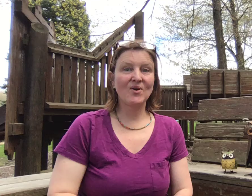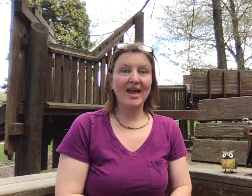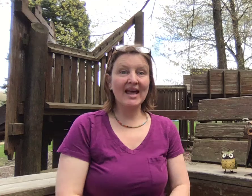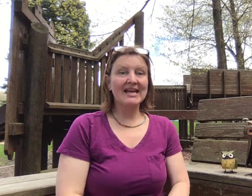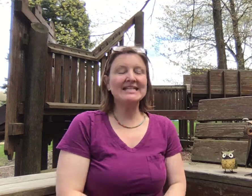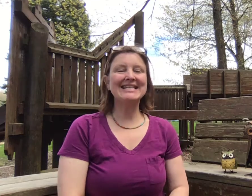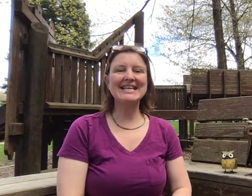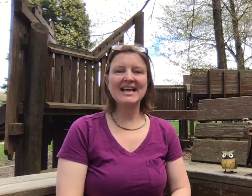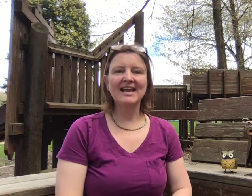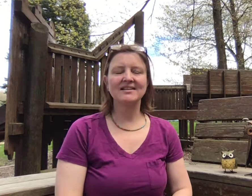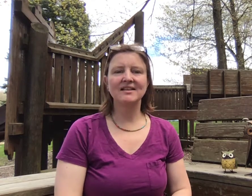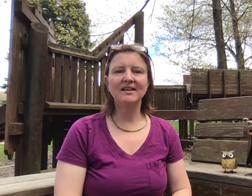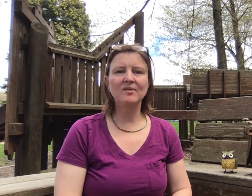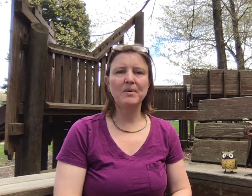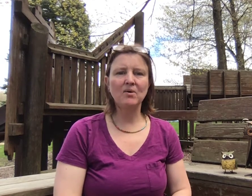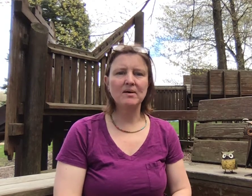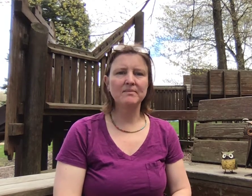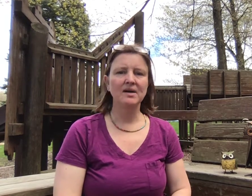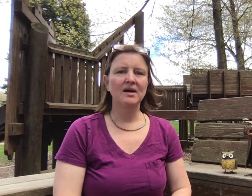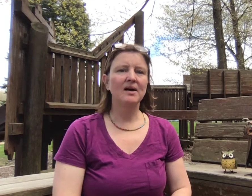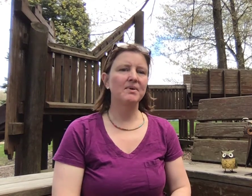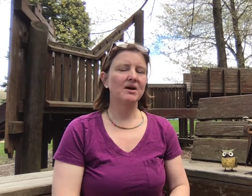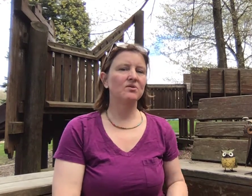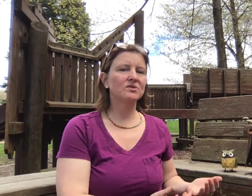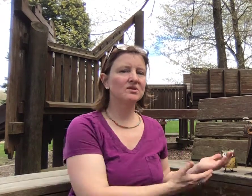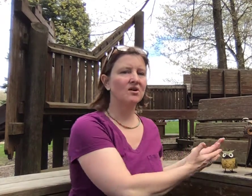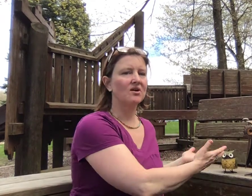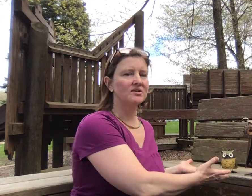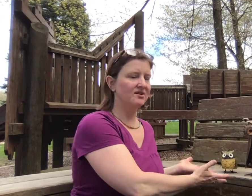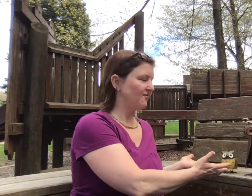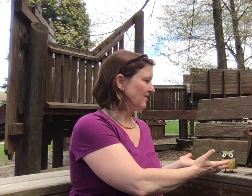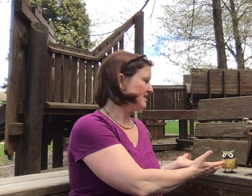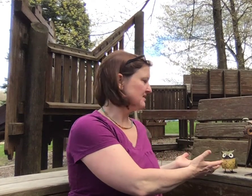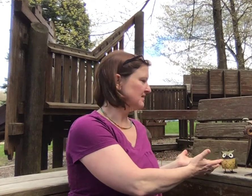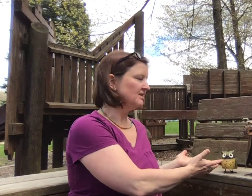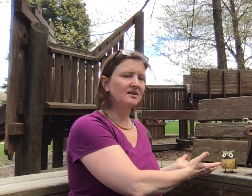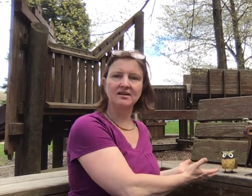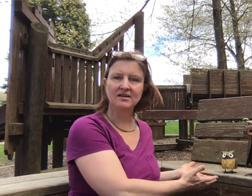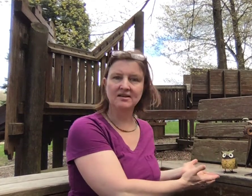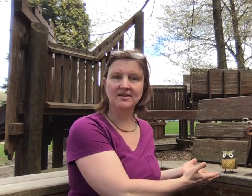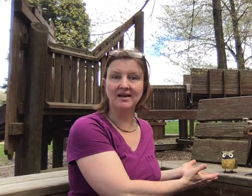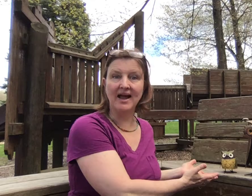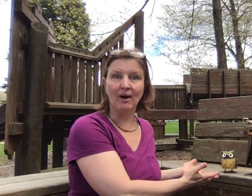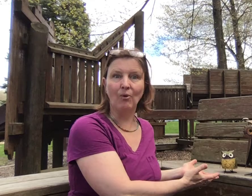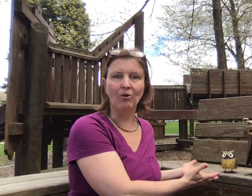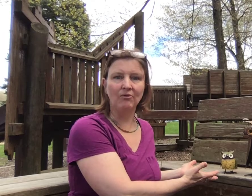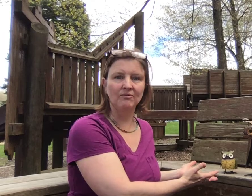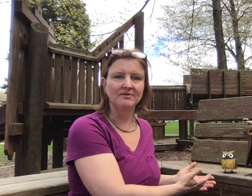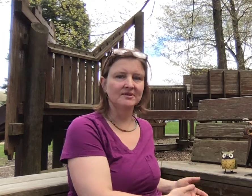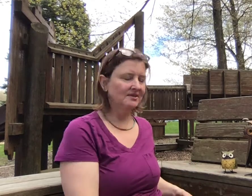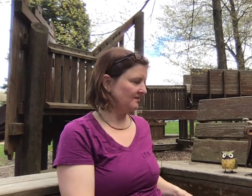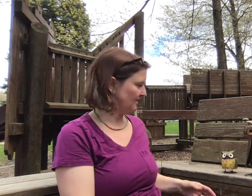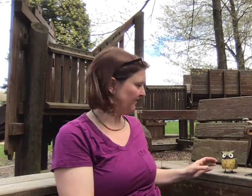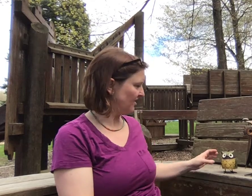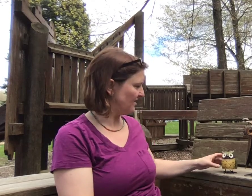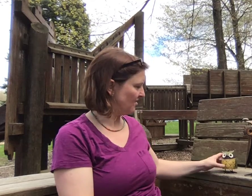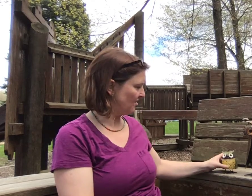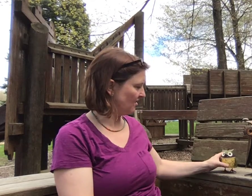Hey, today is a little poem about our dear friends, an owl. I've got our,